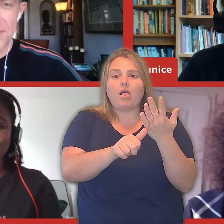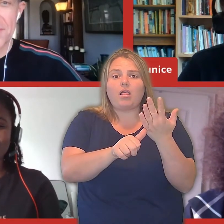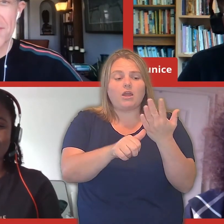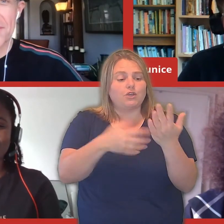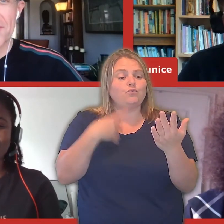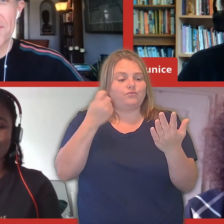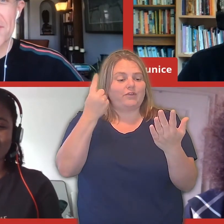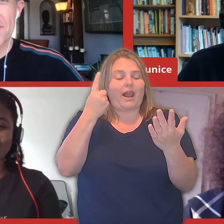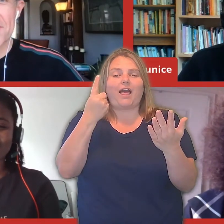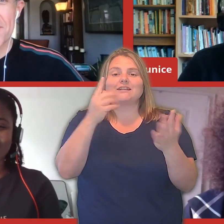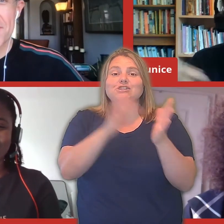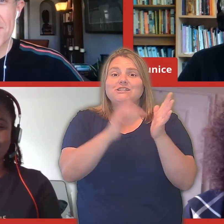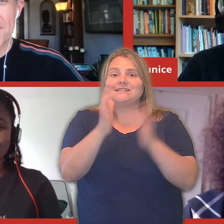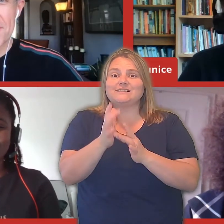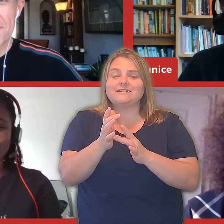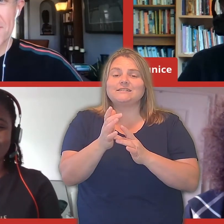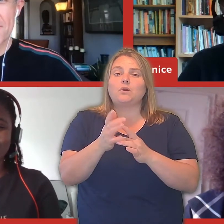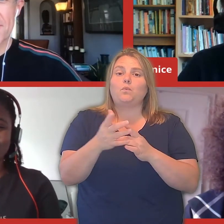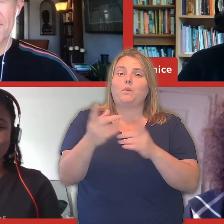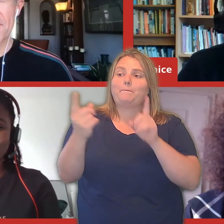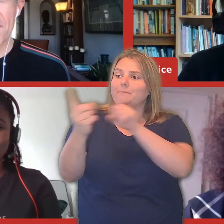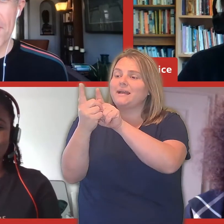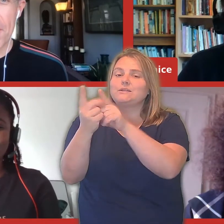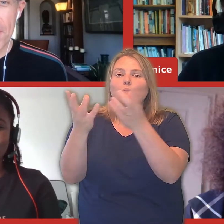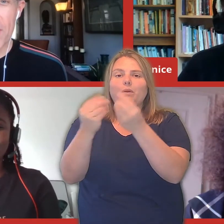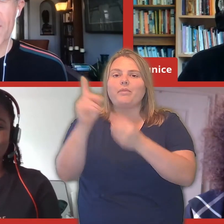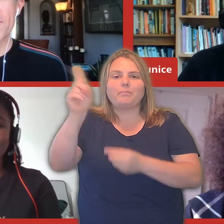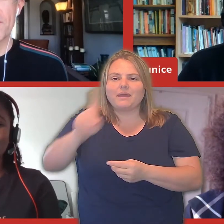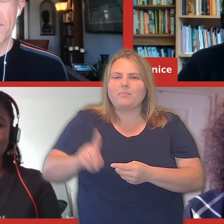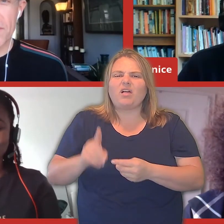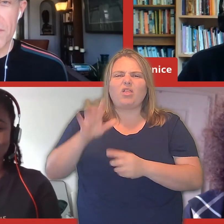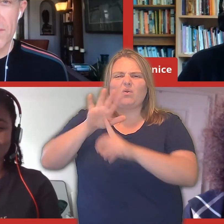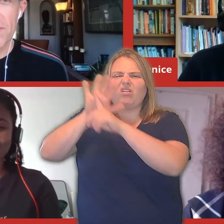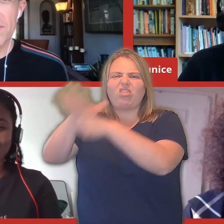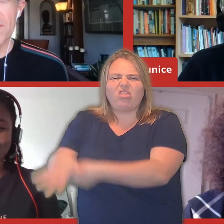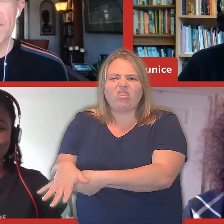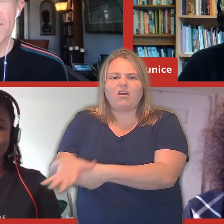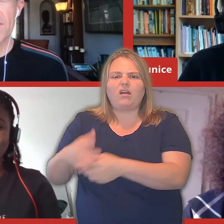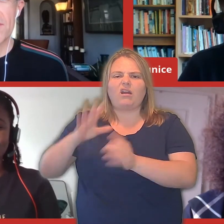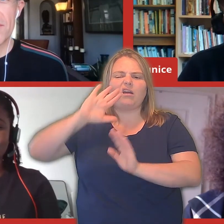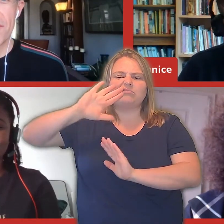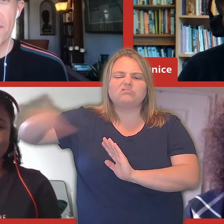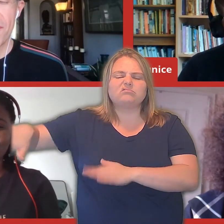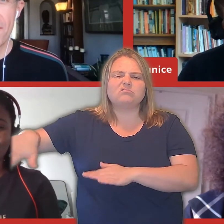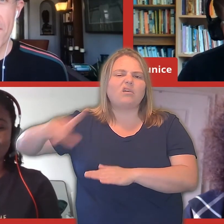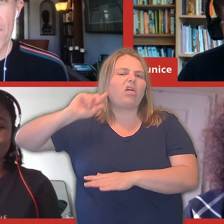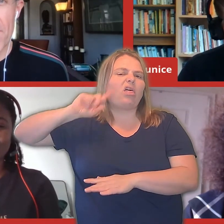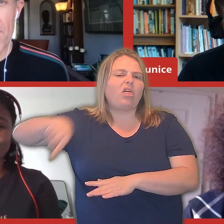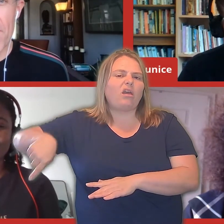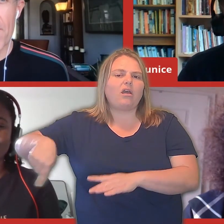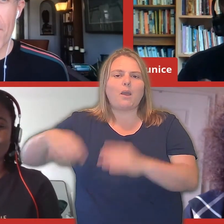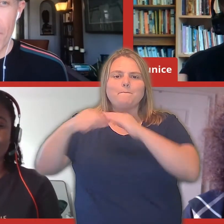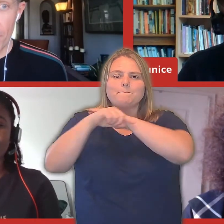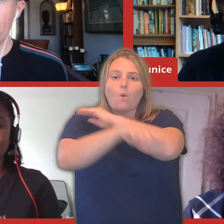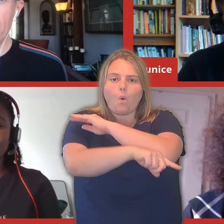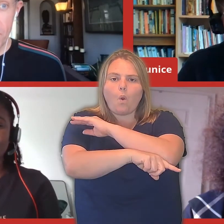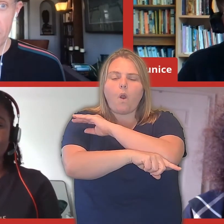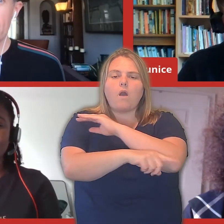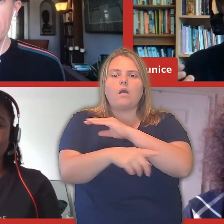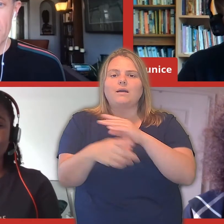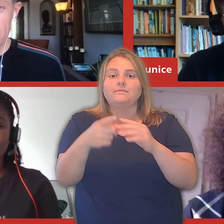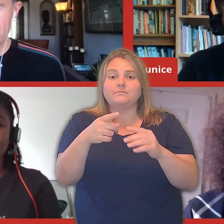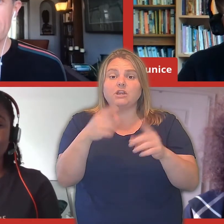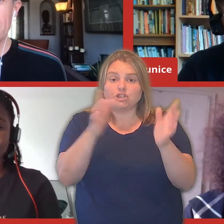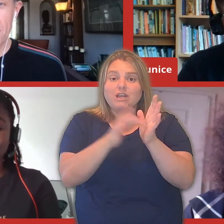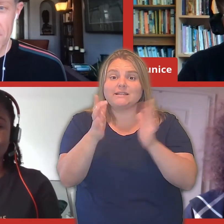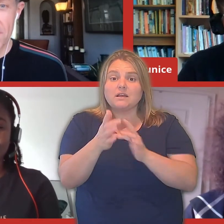dinner with people who other people were excluded, people who were poor. And he talked a lot about money, didn't he? He didn't shy away